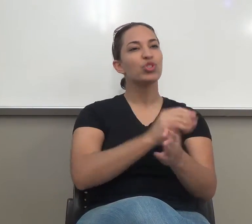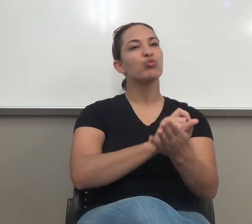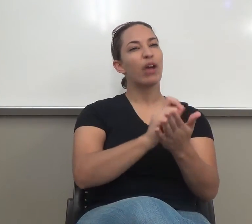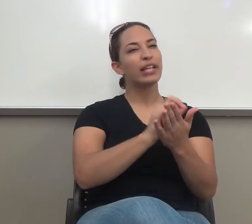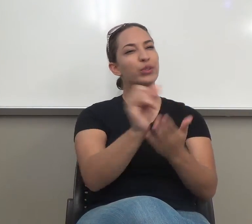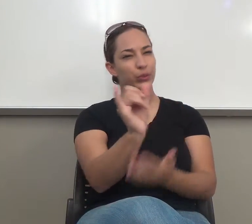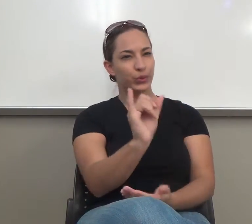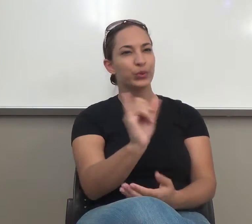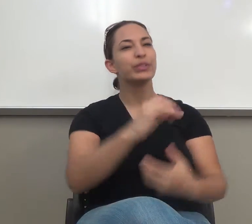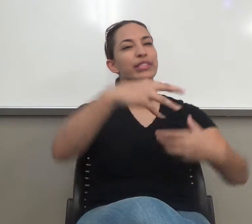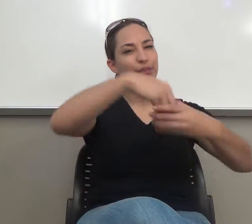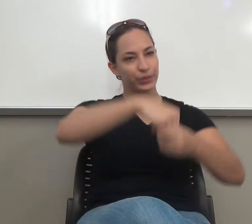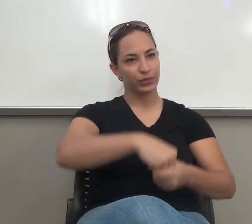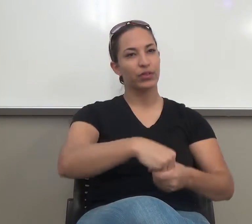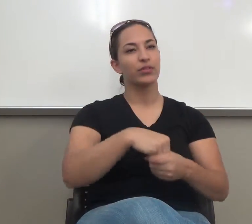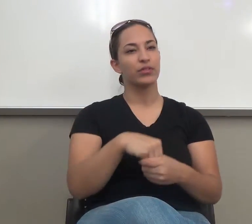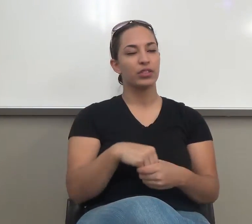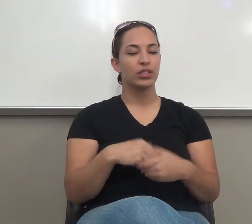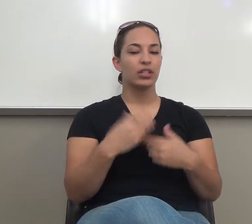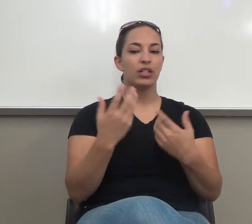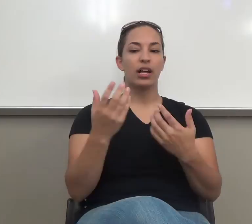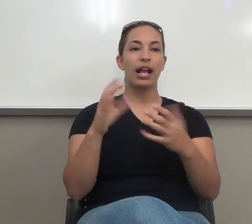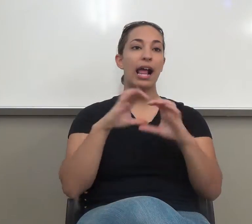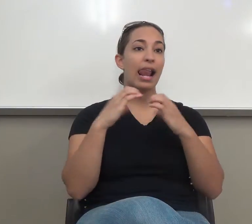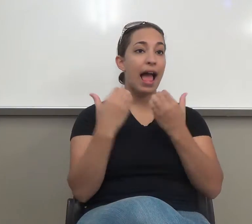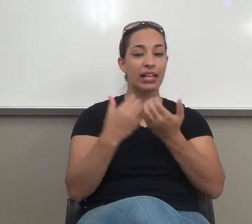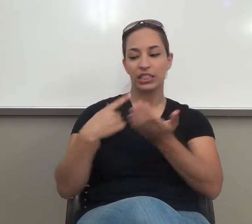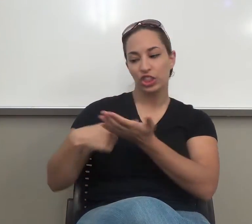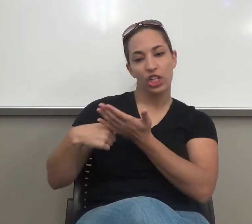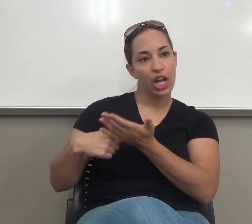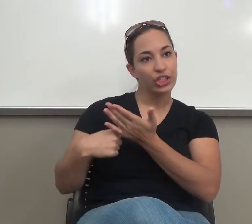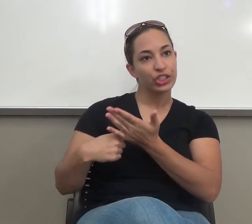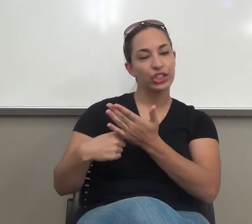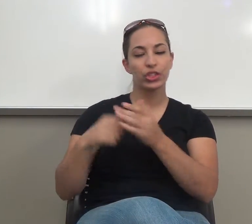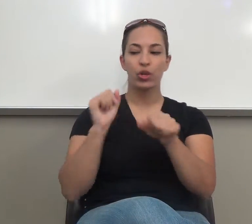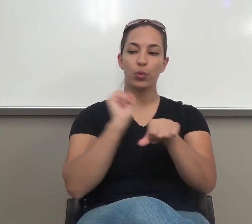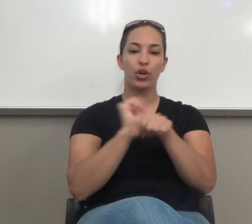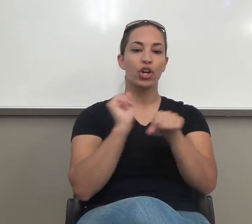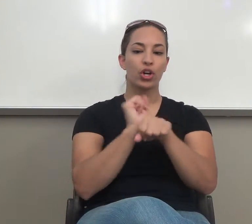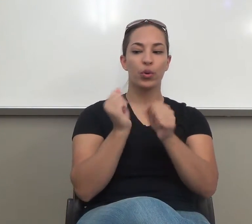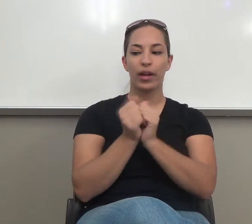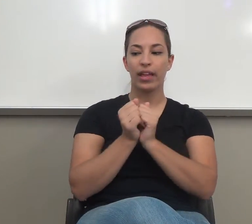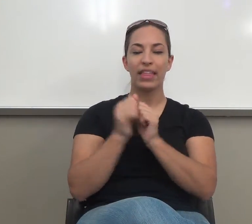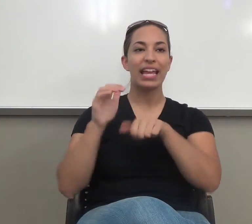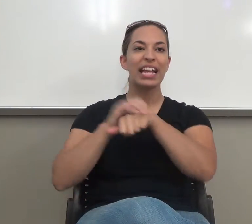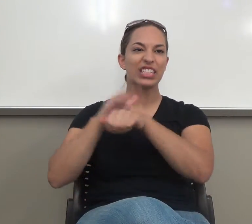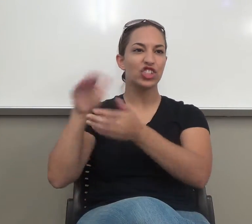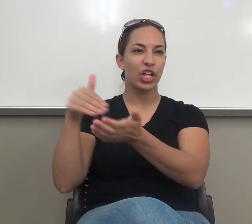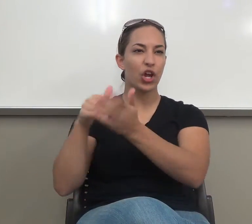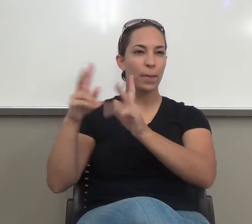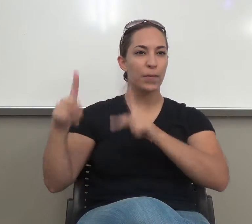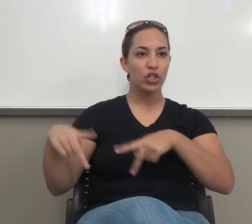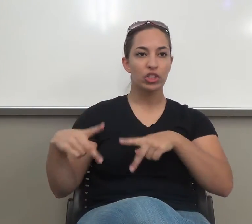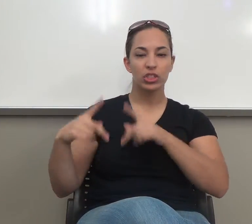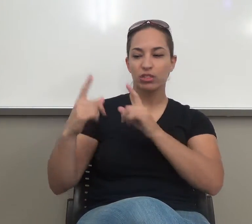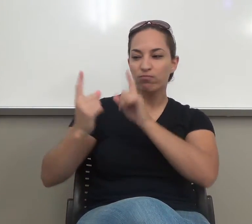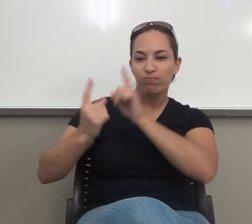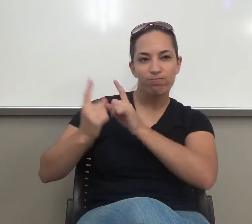read, class discussion, work with your English Center person, is a home. Anything